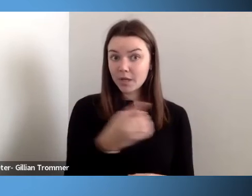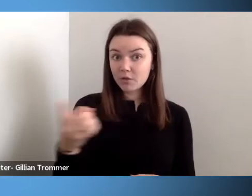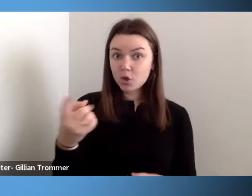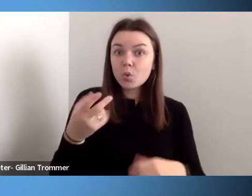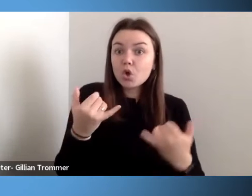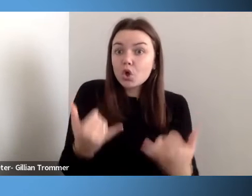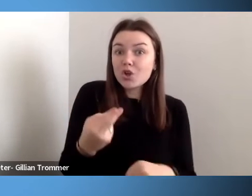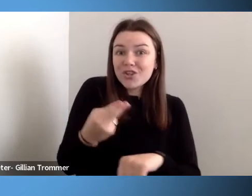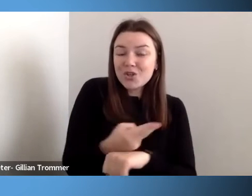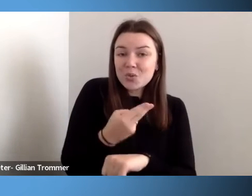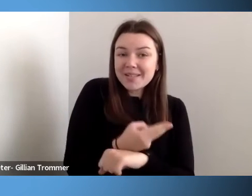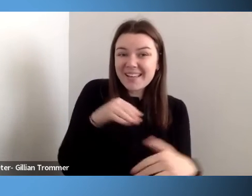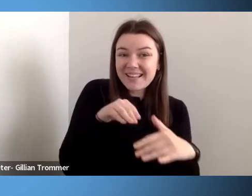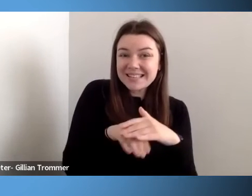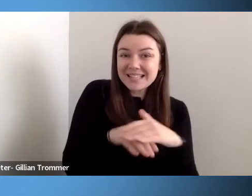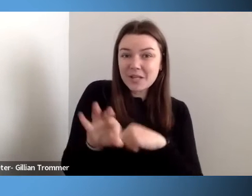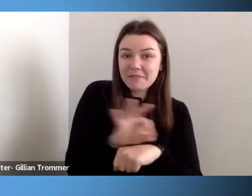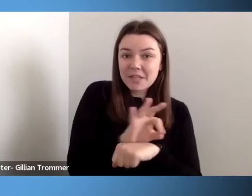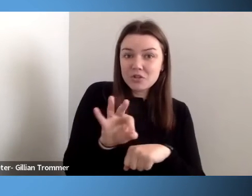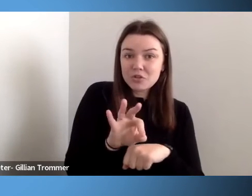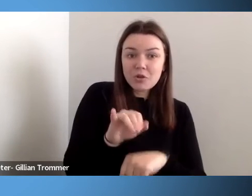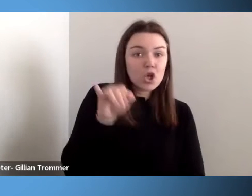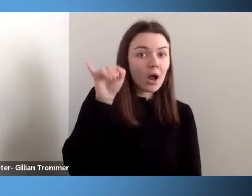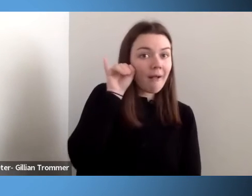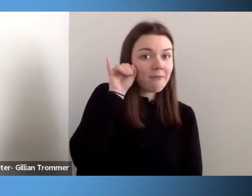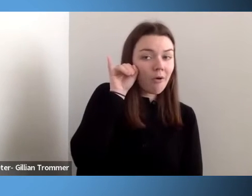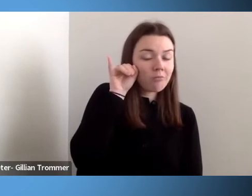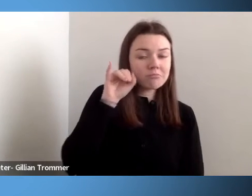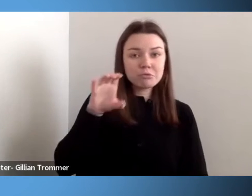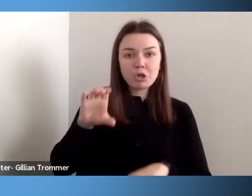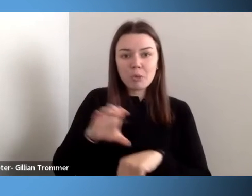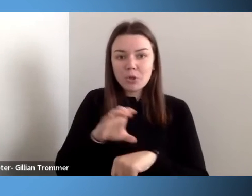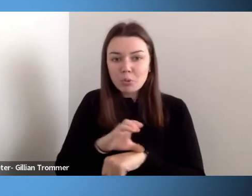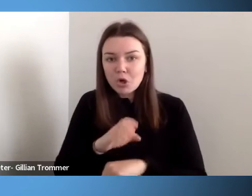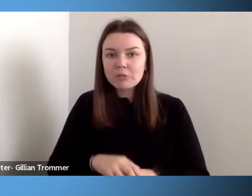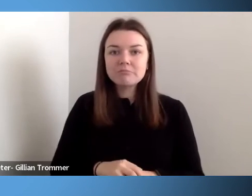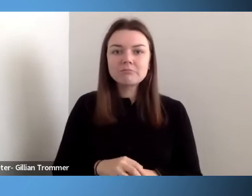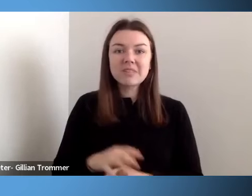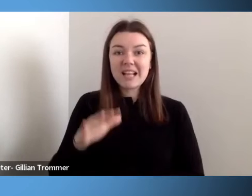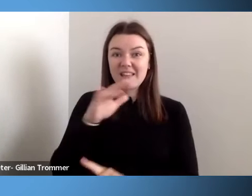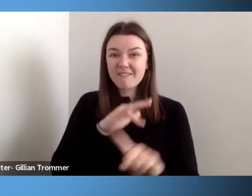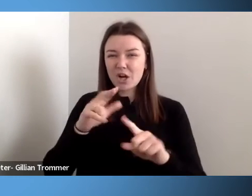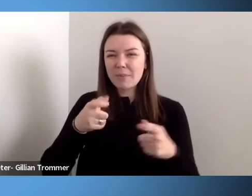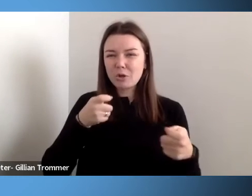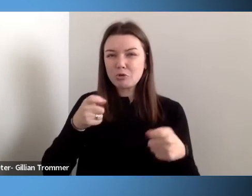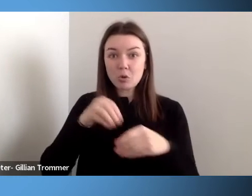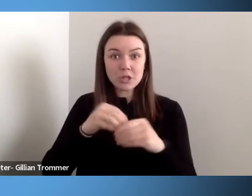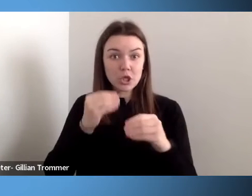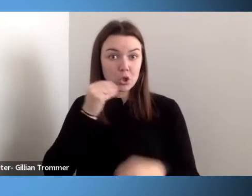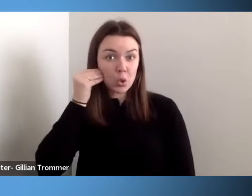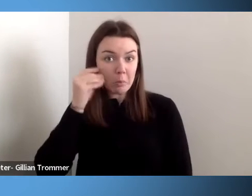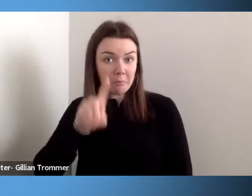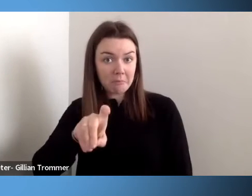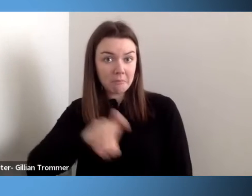iPhone, your computer, the environmental controls built in your home? Are you creating